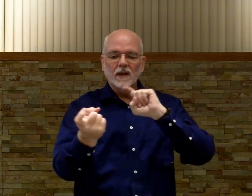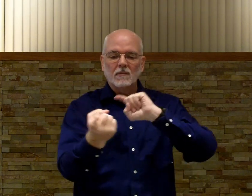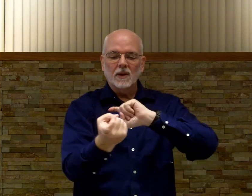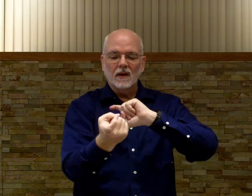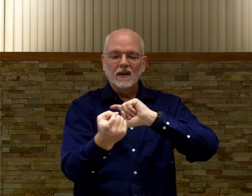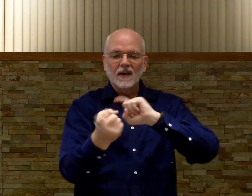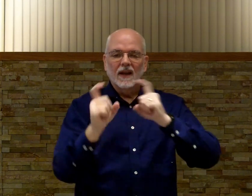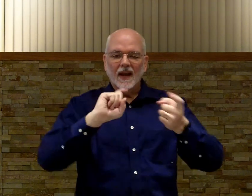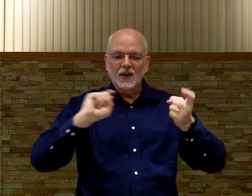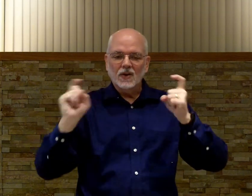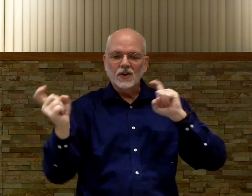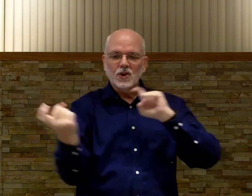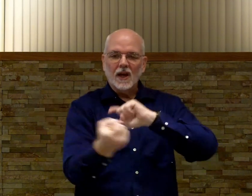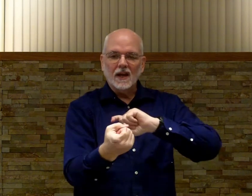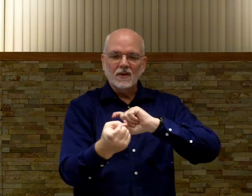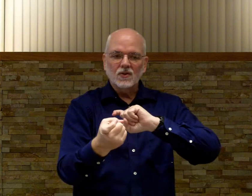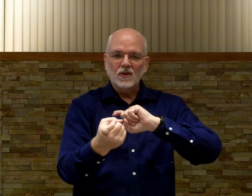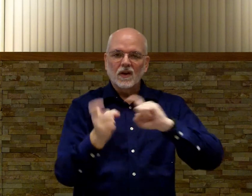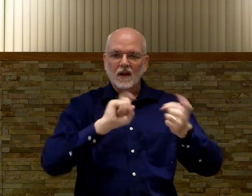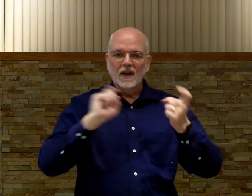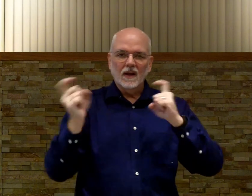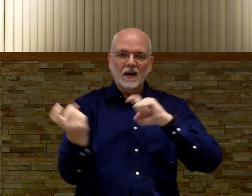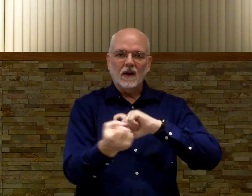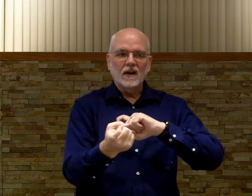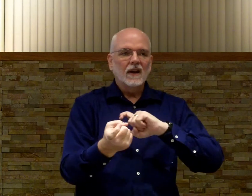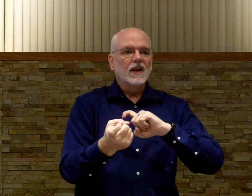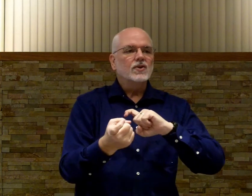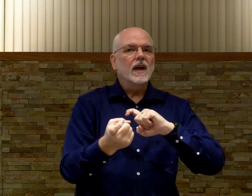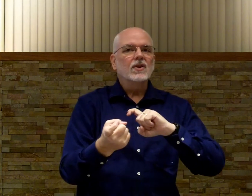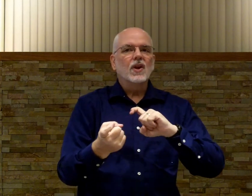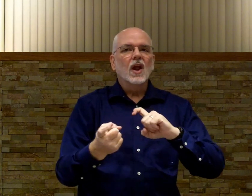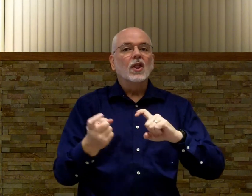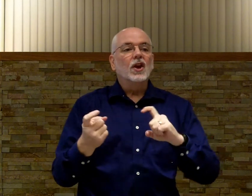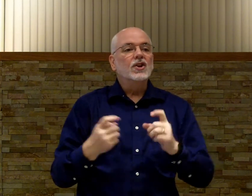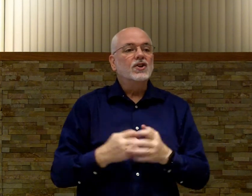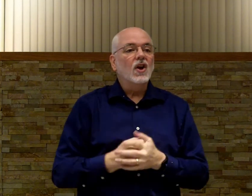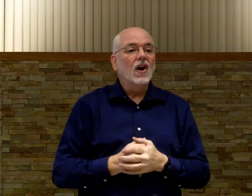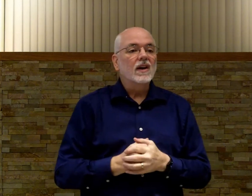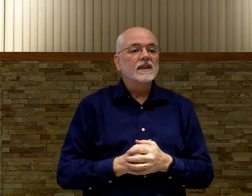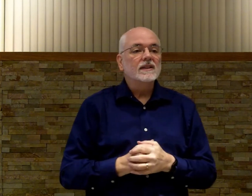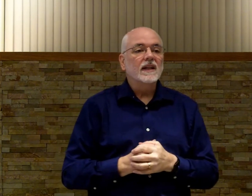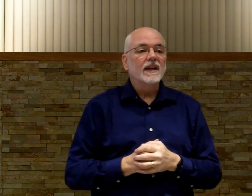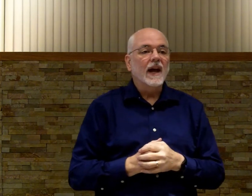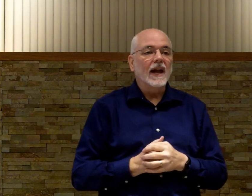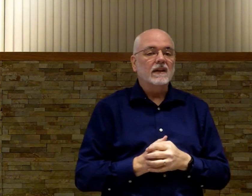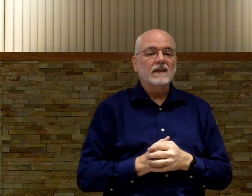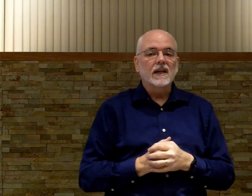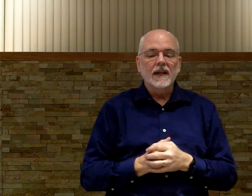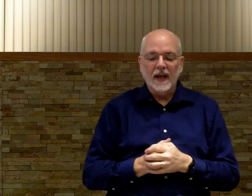in the middle. And it's going to change. Alright? Change the darkest night today.